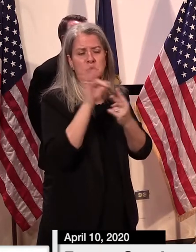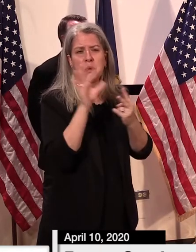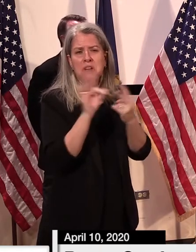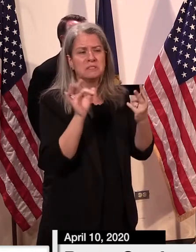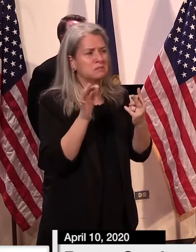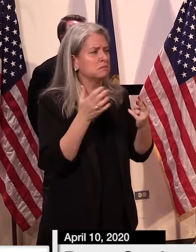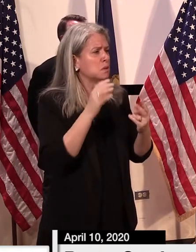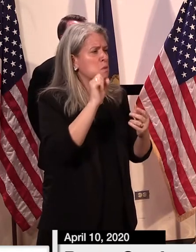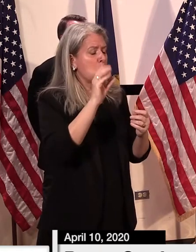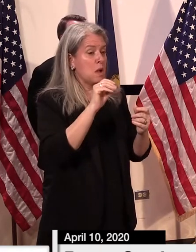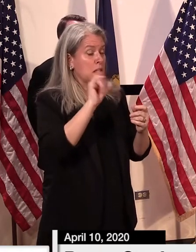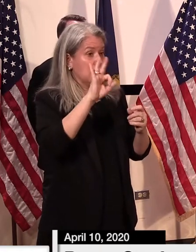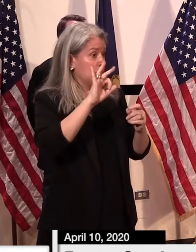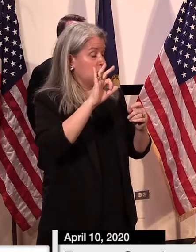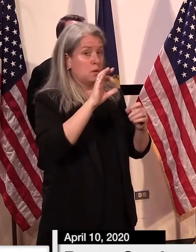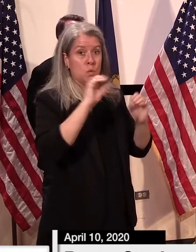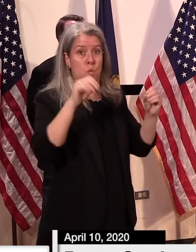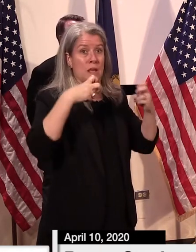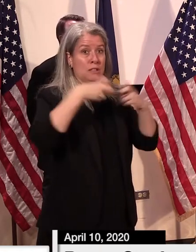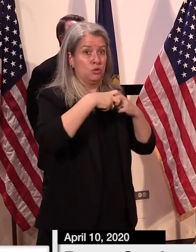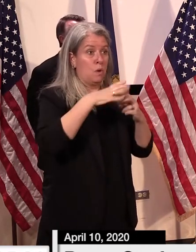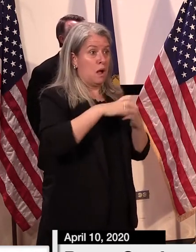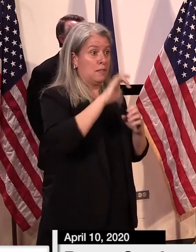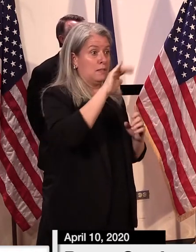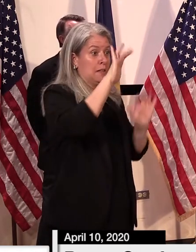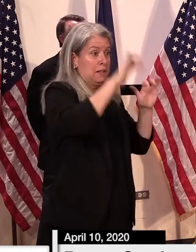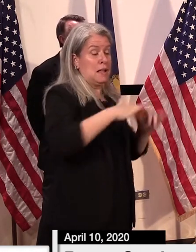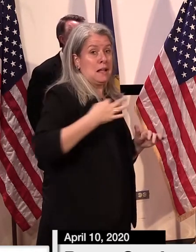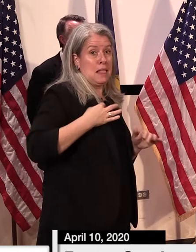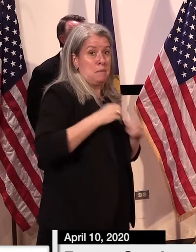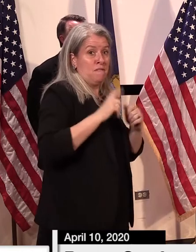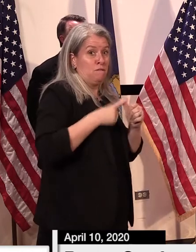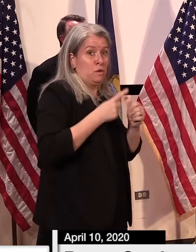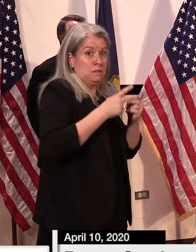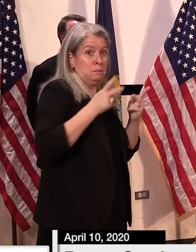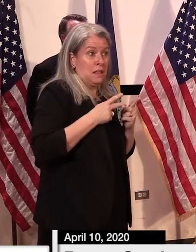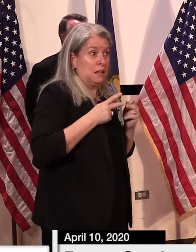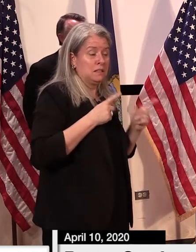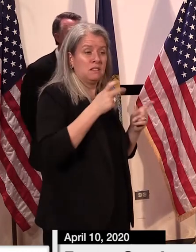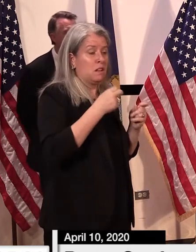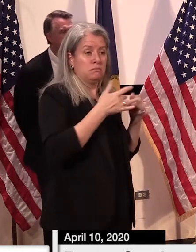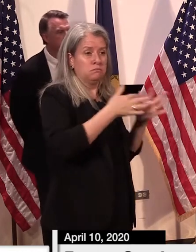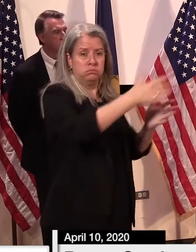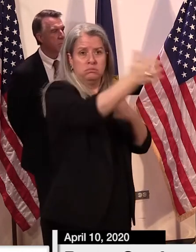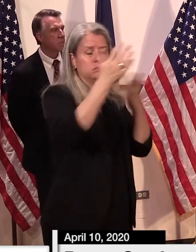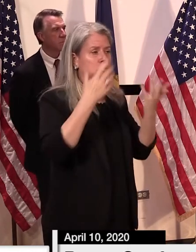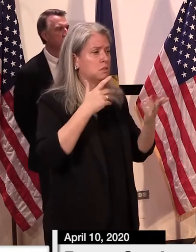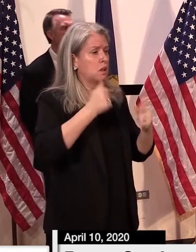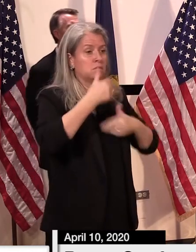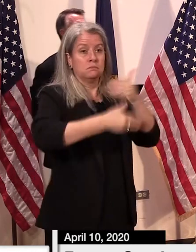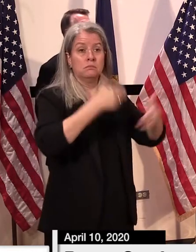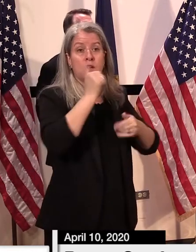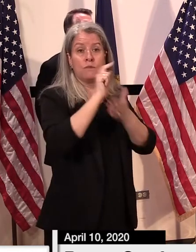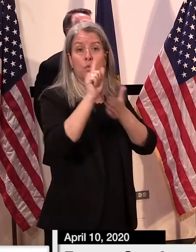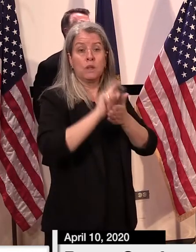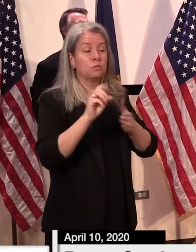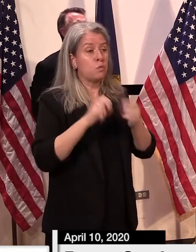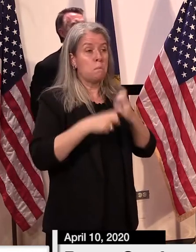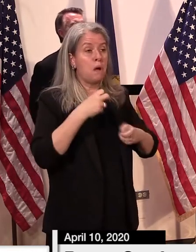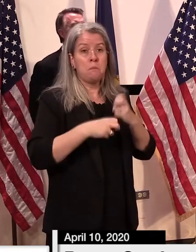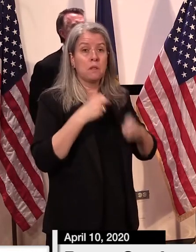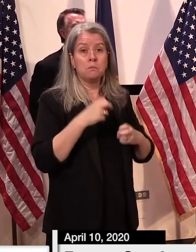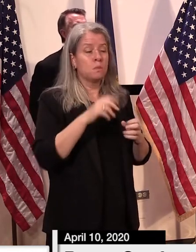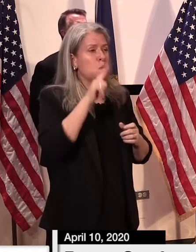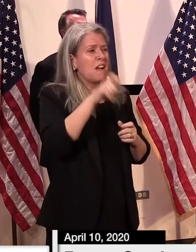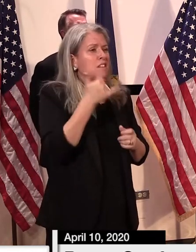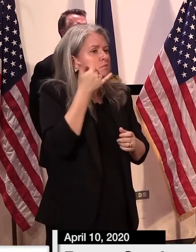so as long as there were no issues on a claim a claim could literally be opened and someone could be filing weekly and receiving payments